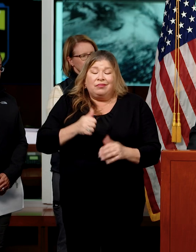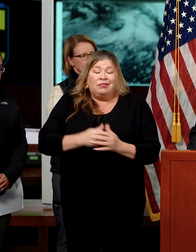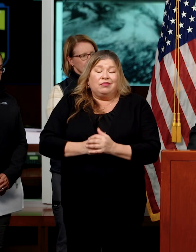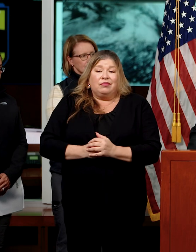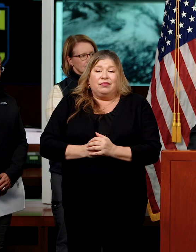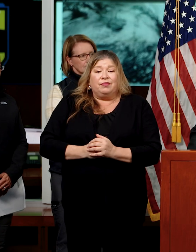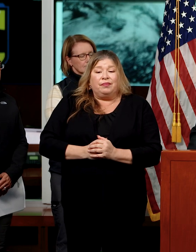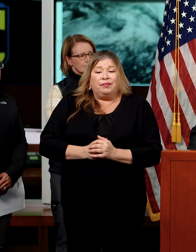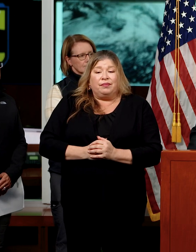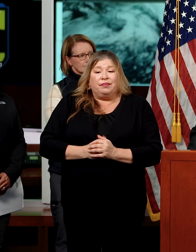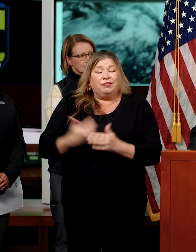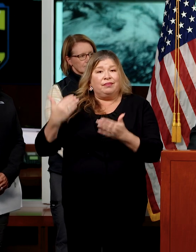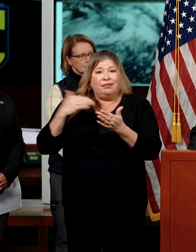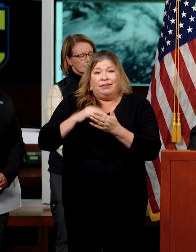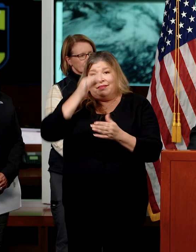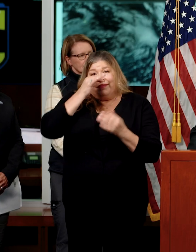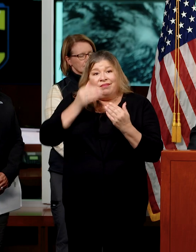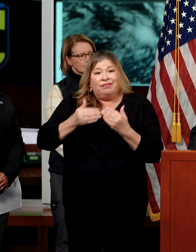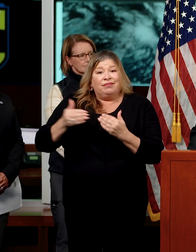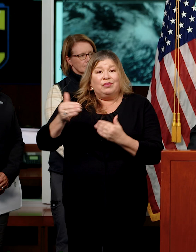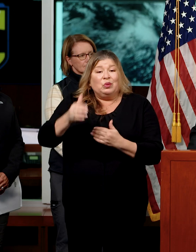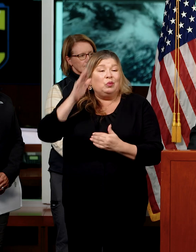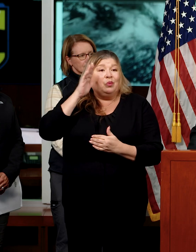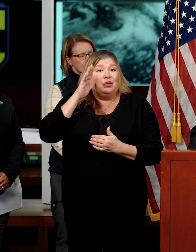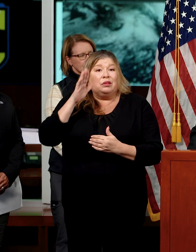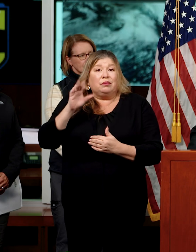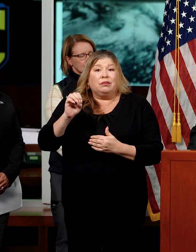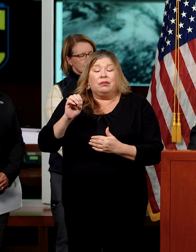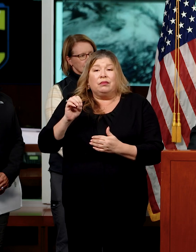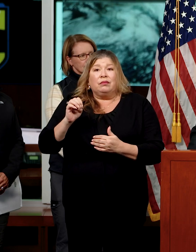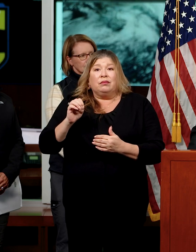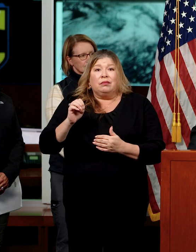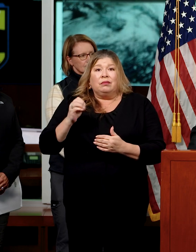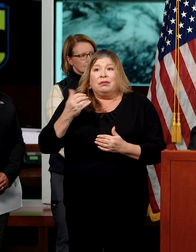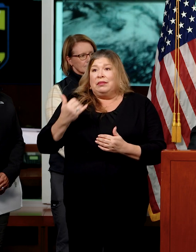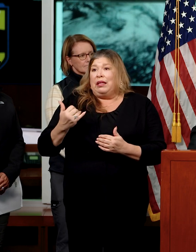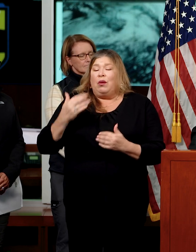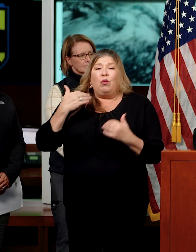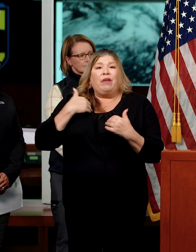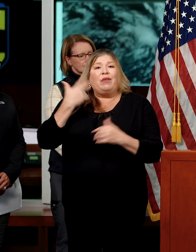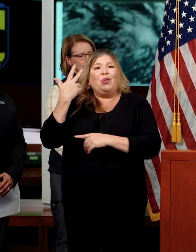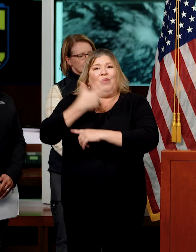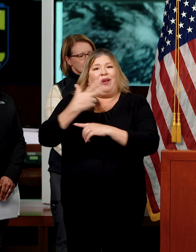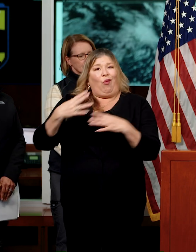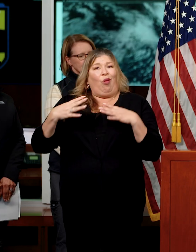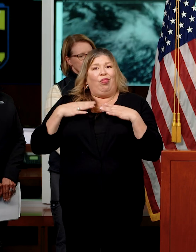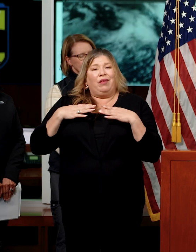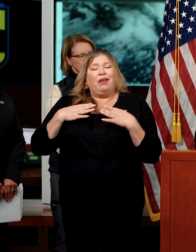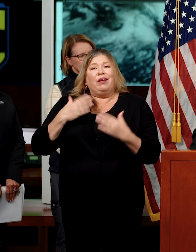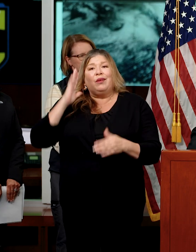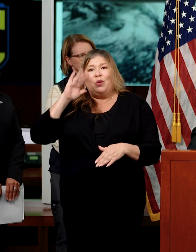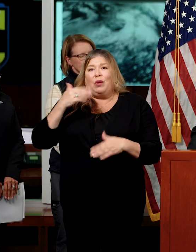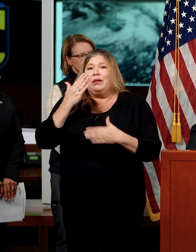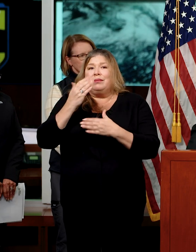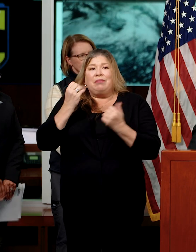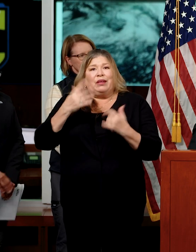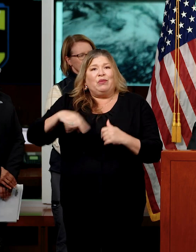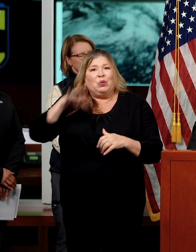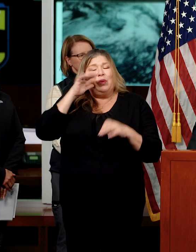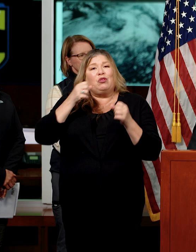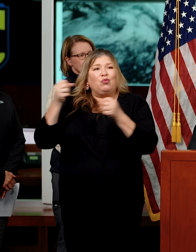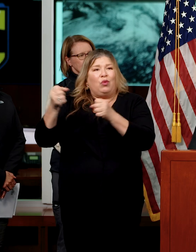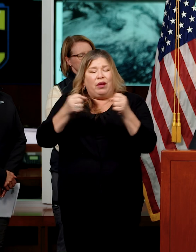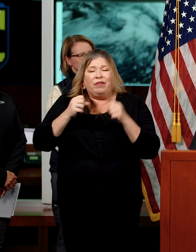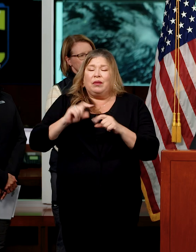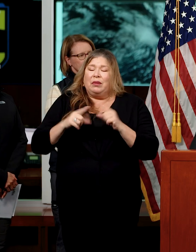again on what for some will be a three-day holiday. We know that there will be people out. But we do